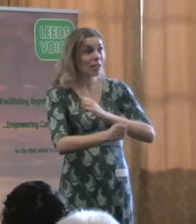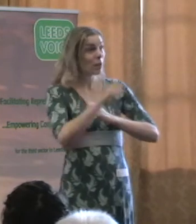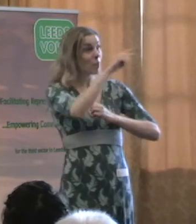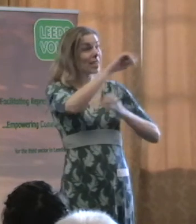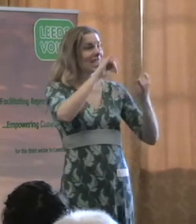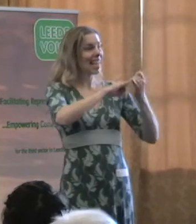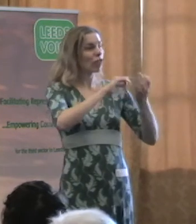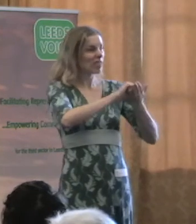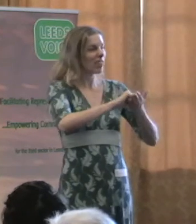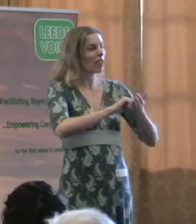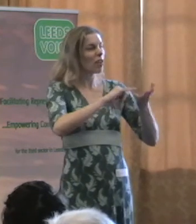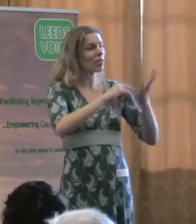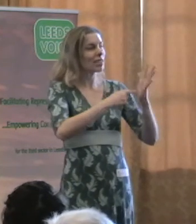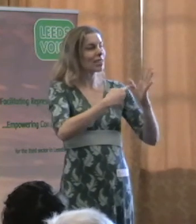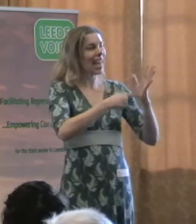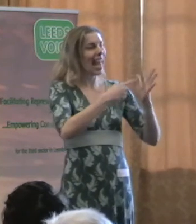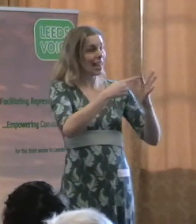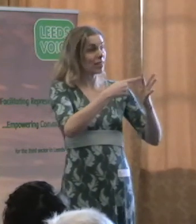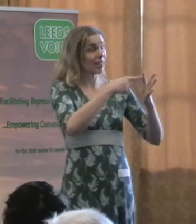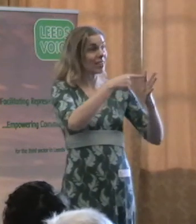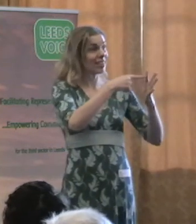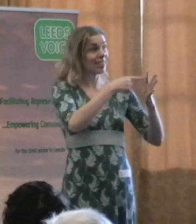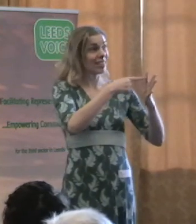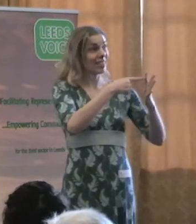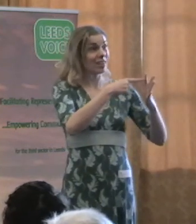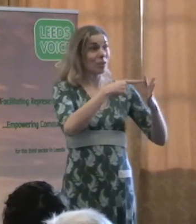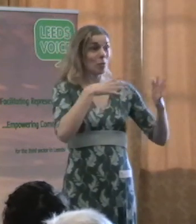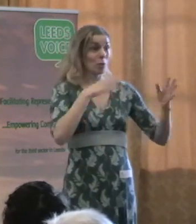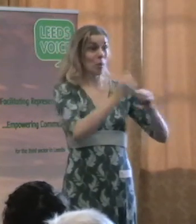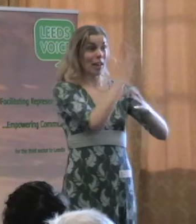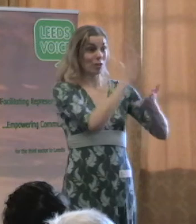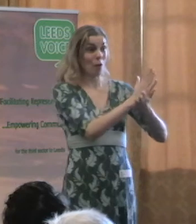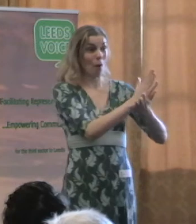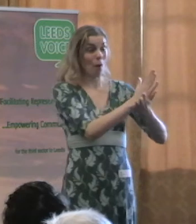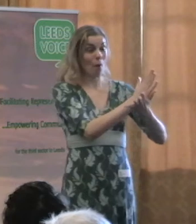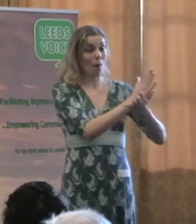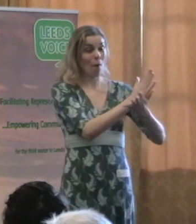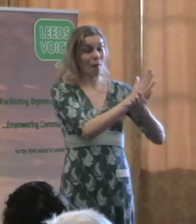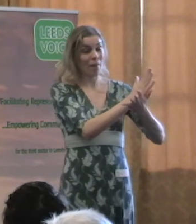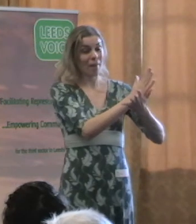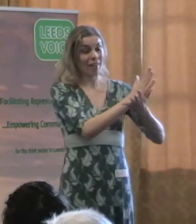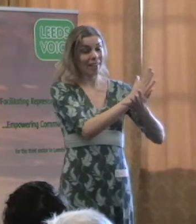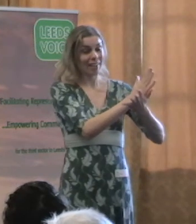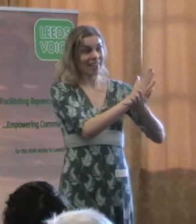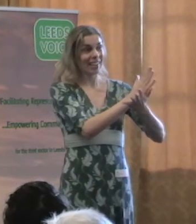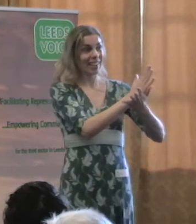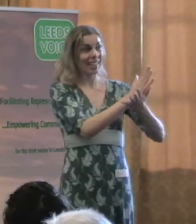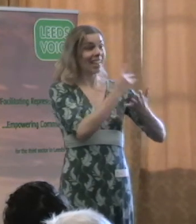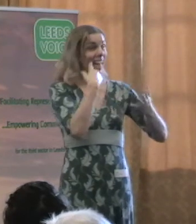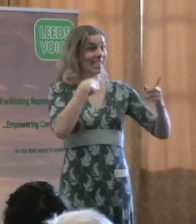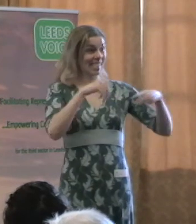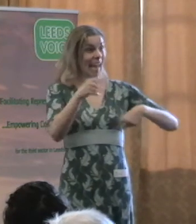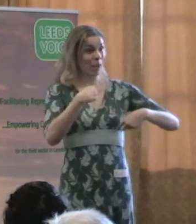of State has made time to make absolutely sure that he can put in the bill how he can sack me